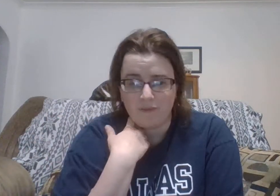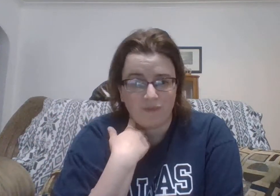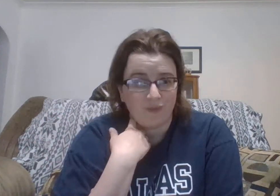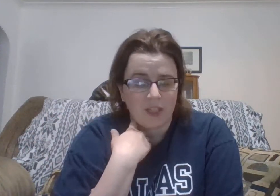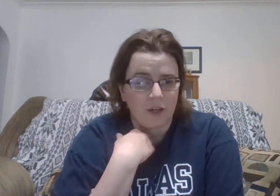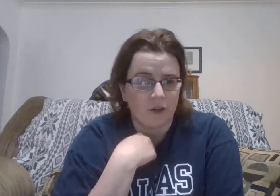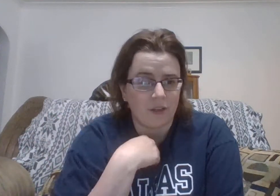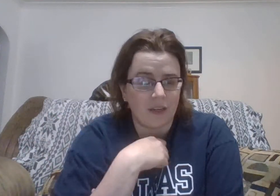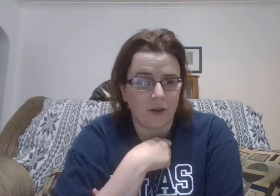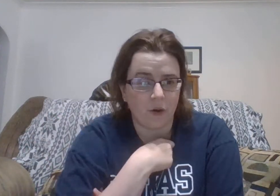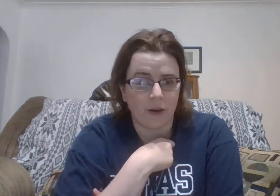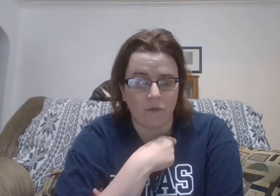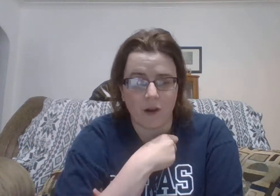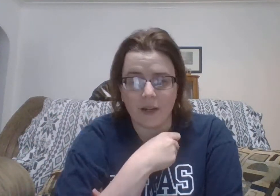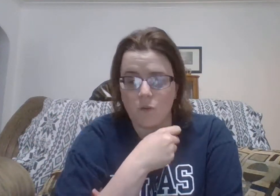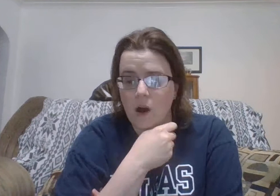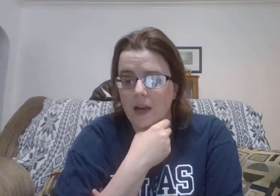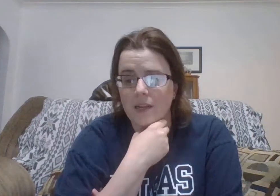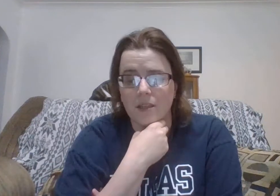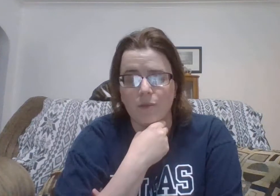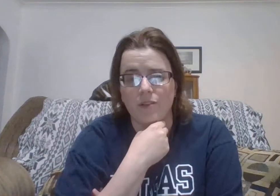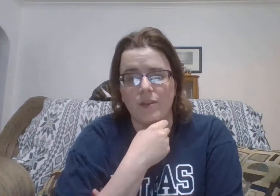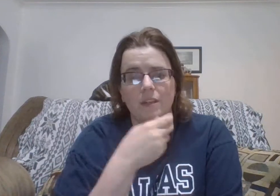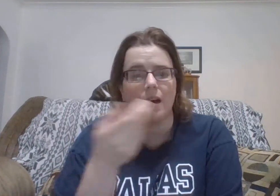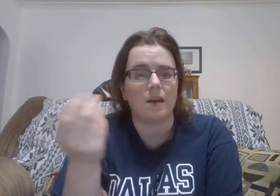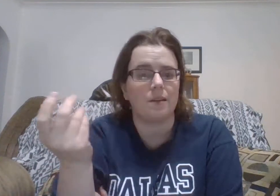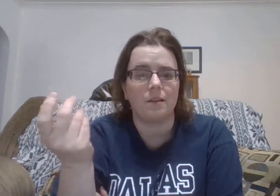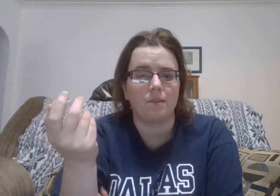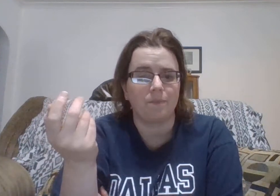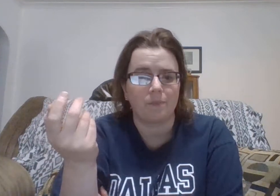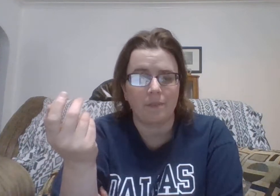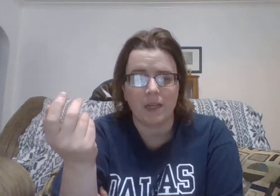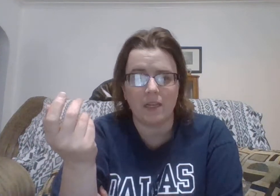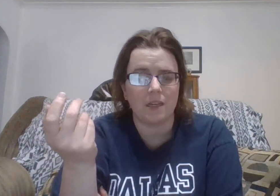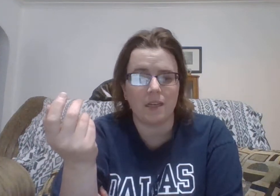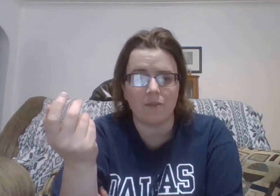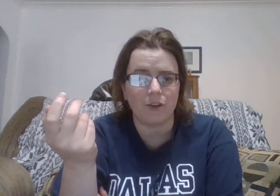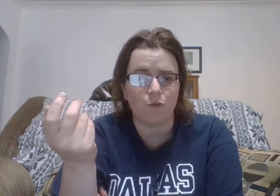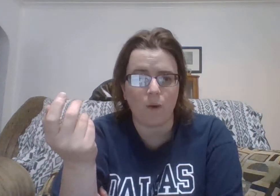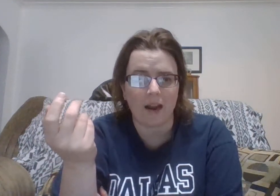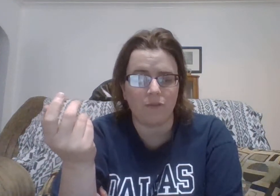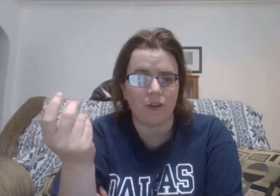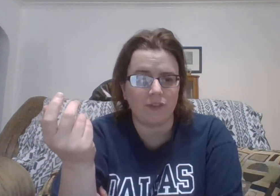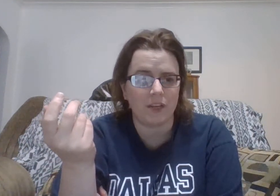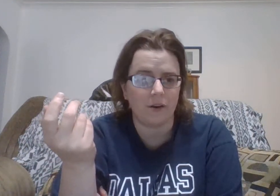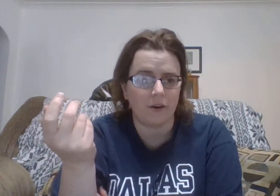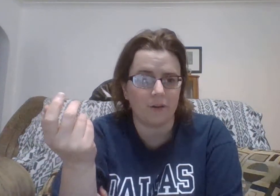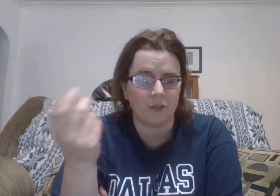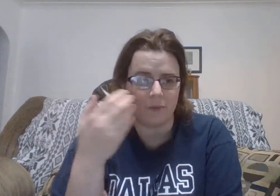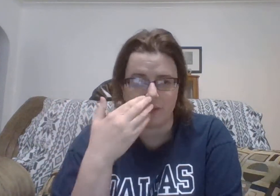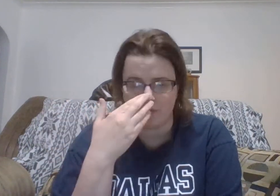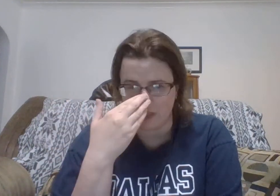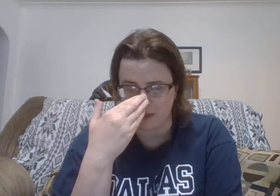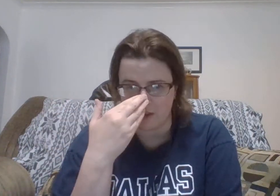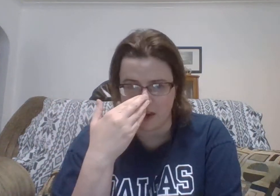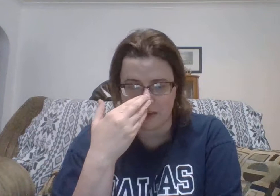zeke couldn't get going running wise i mean my god he didn't even crack 50 yards i mean my god